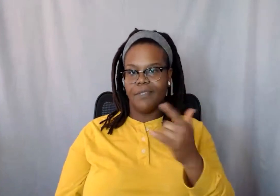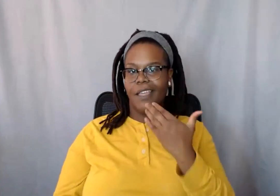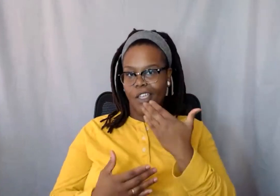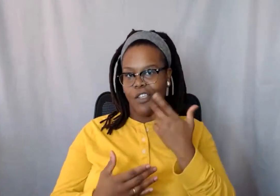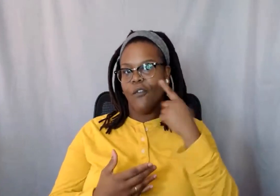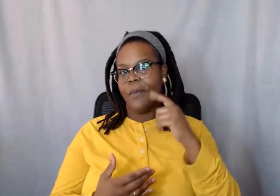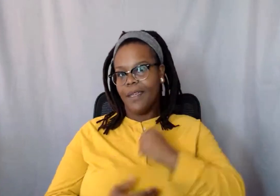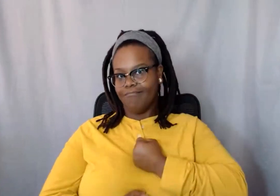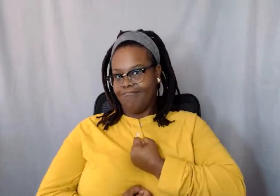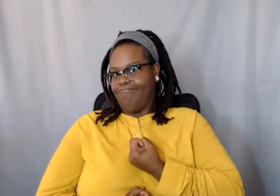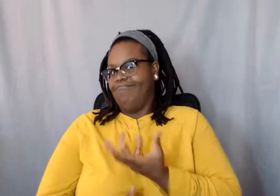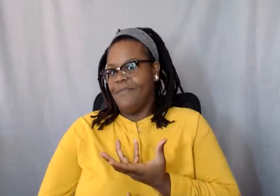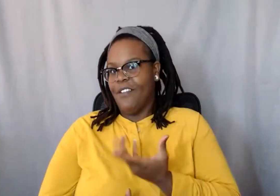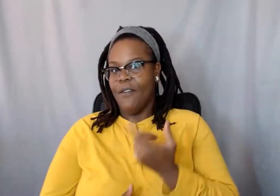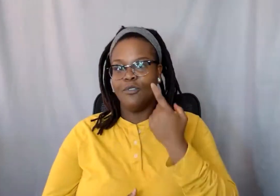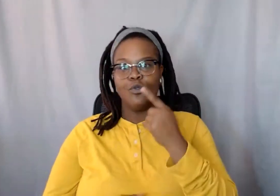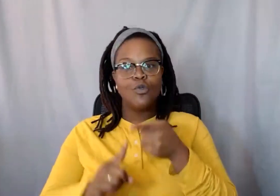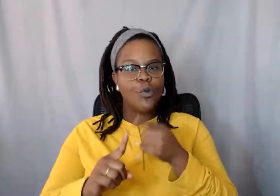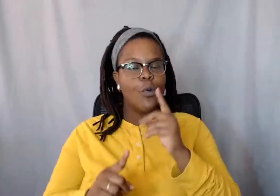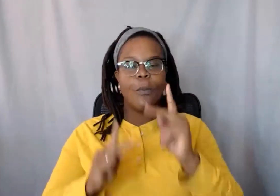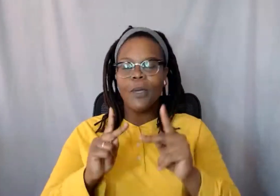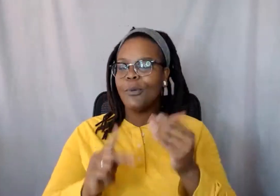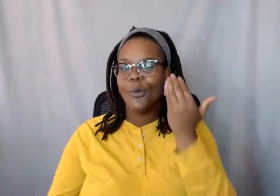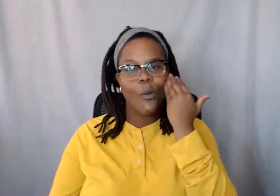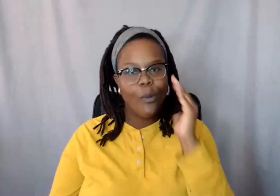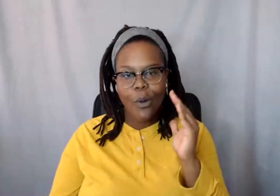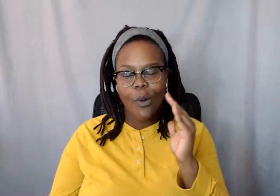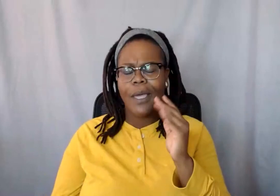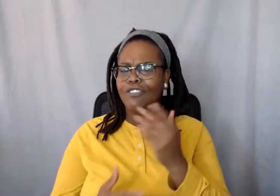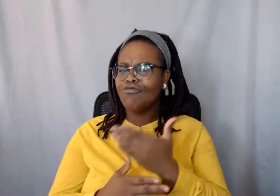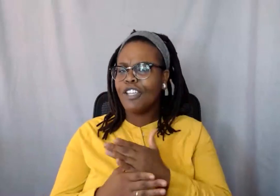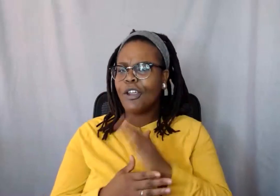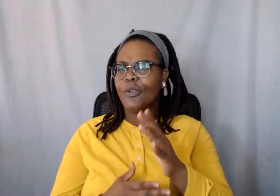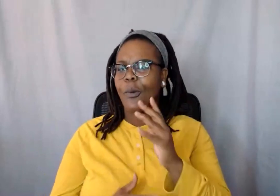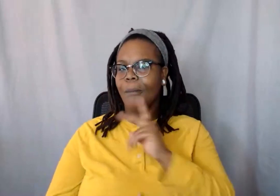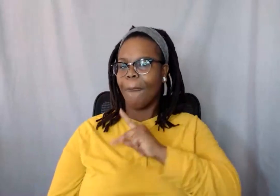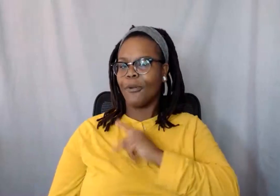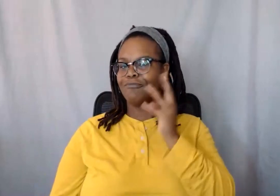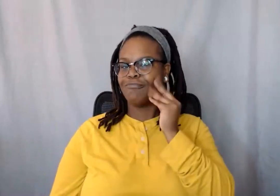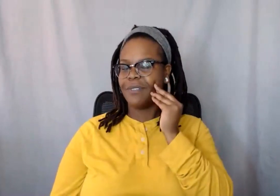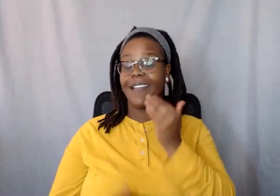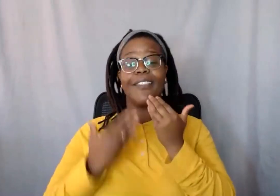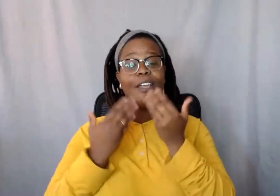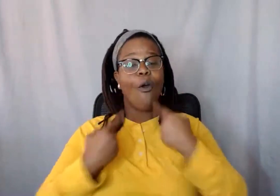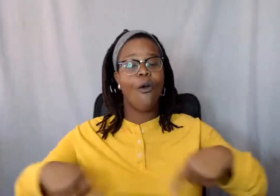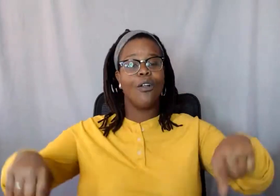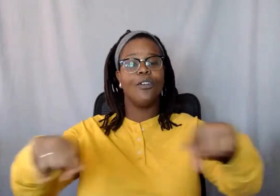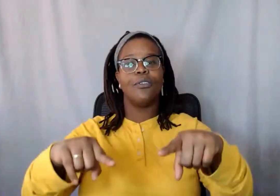and sharing some, some of their personal experiences. And I thank you all as participants, as audience